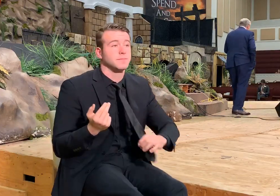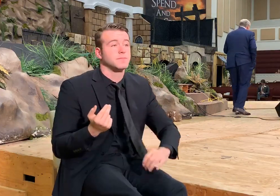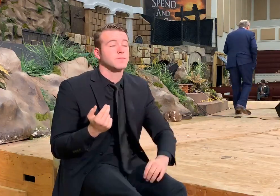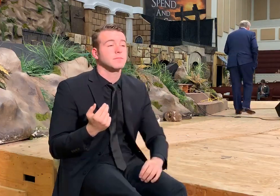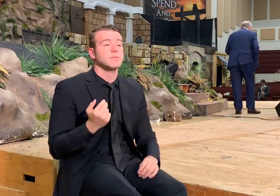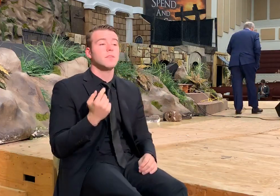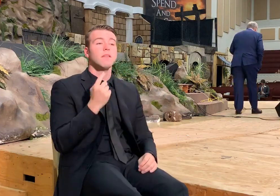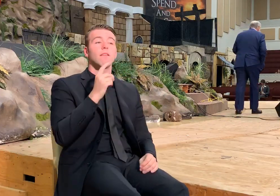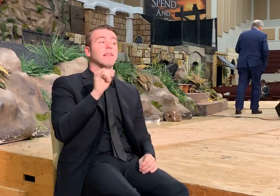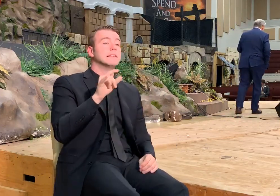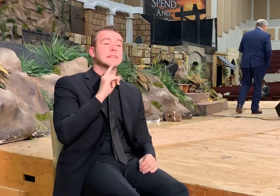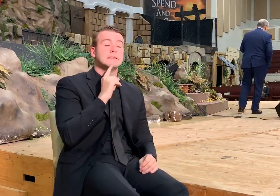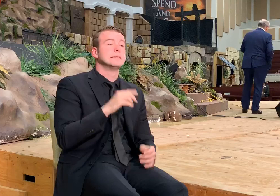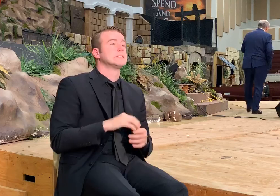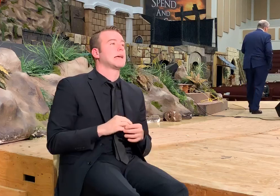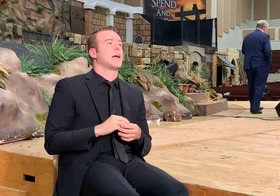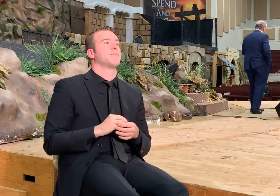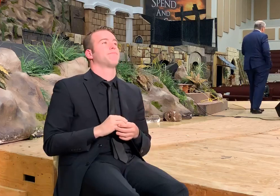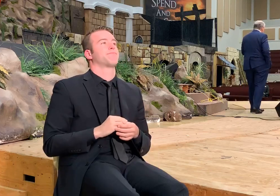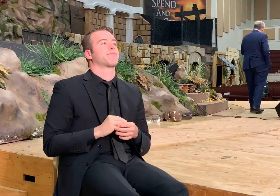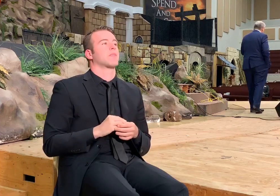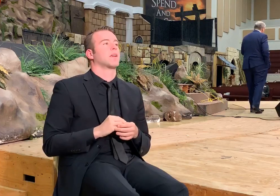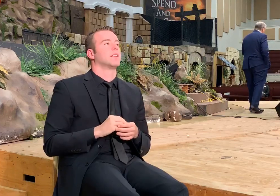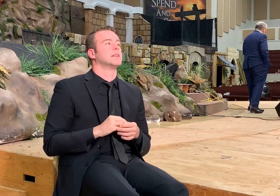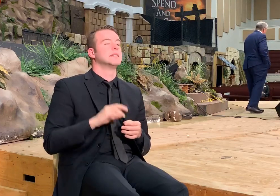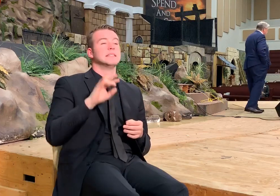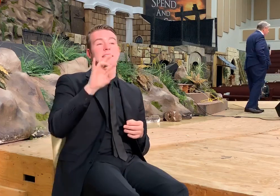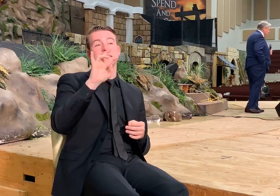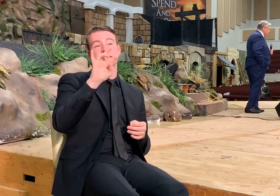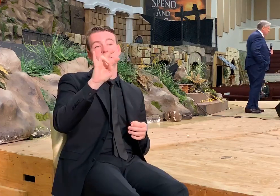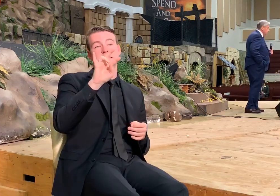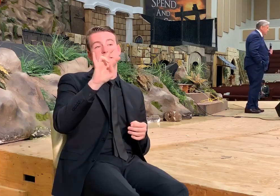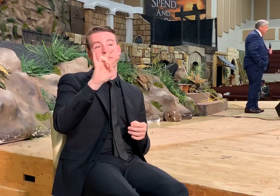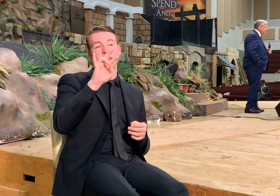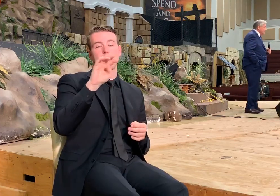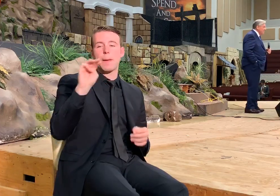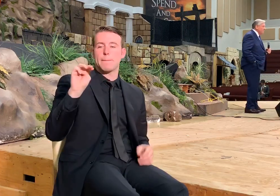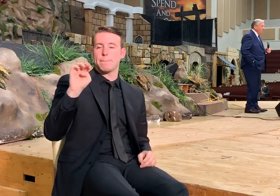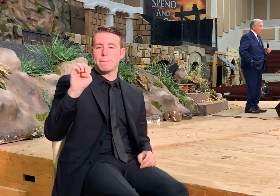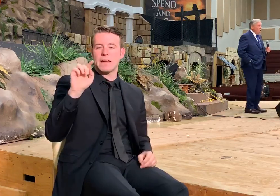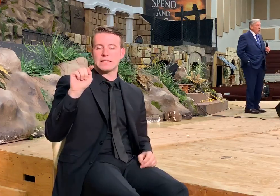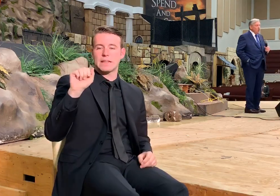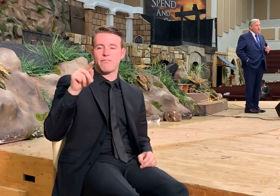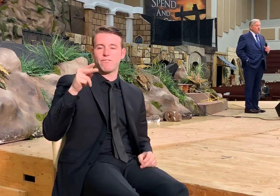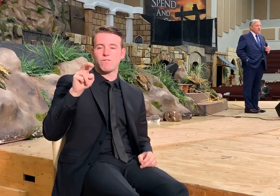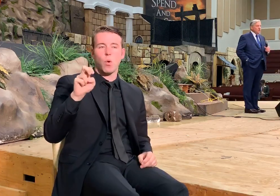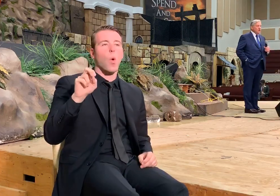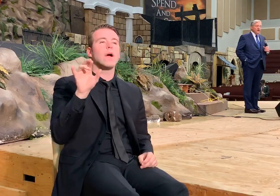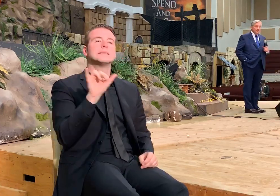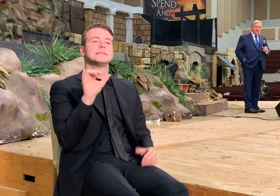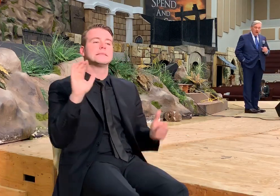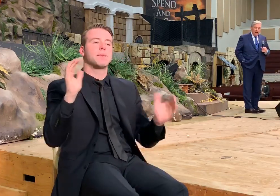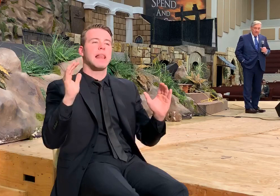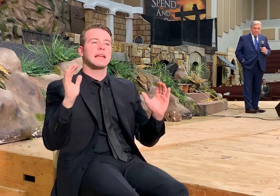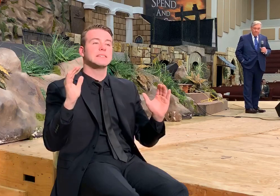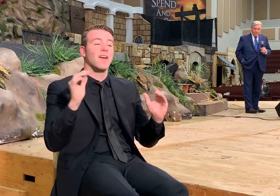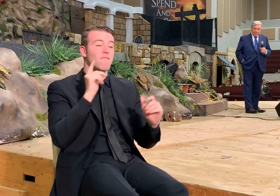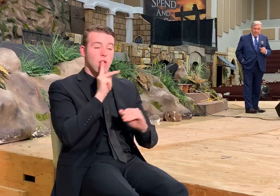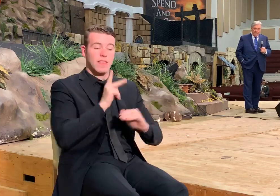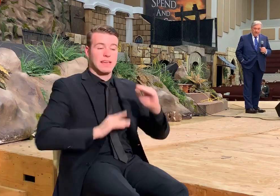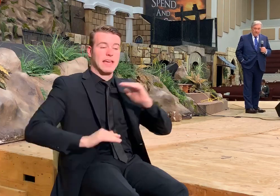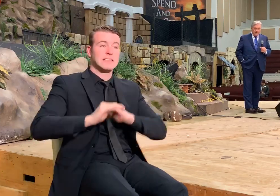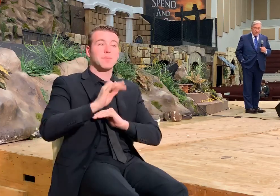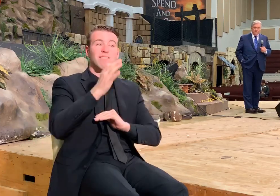seven metaphors or similes for the kingdom of God.